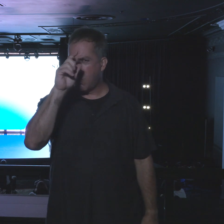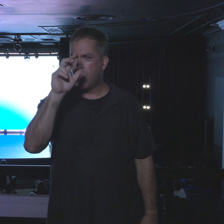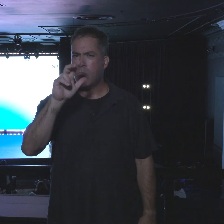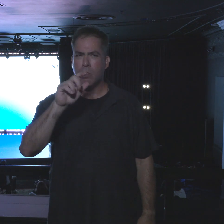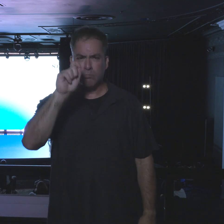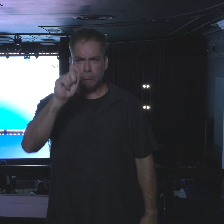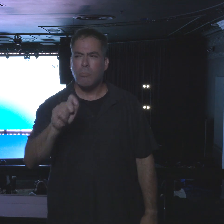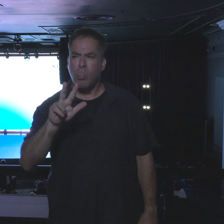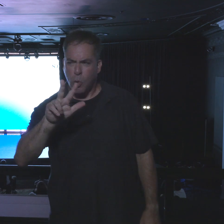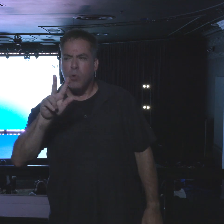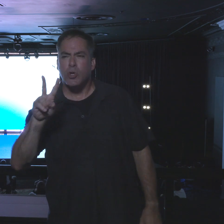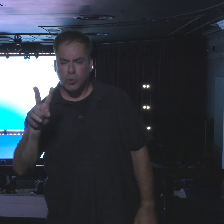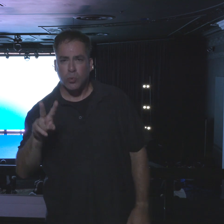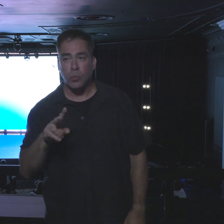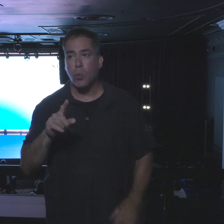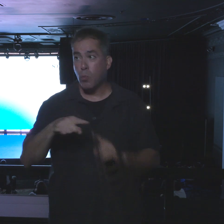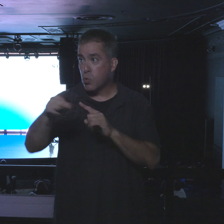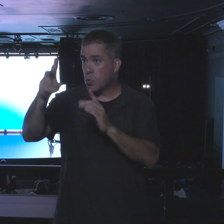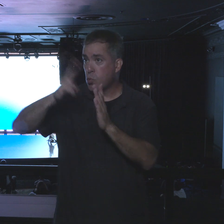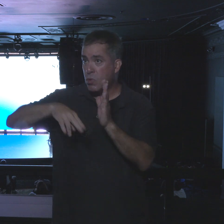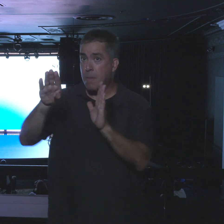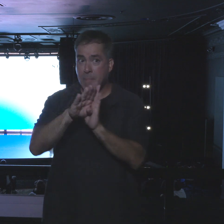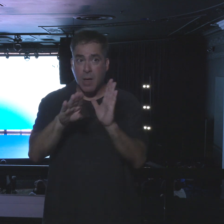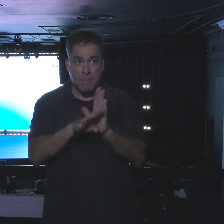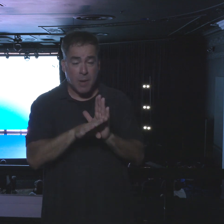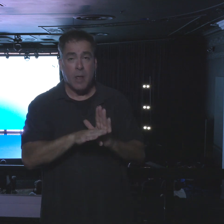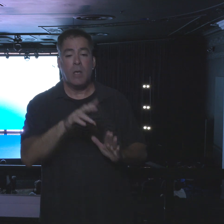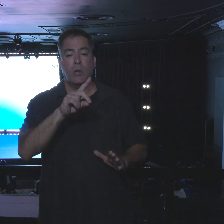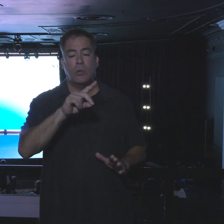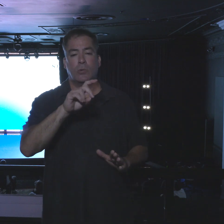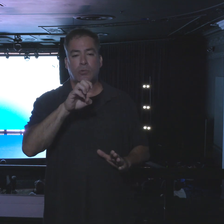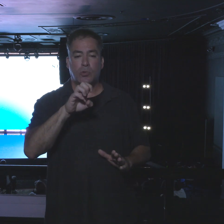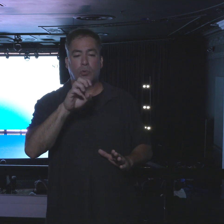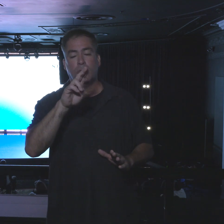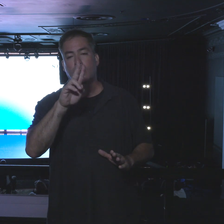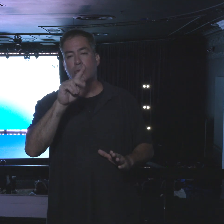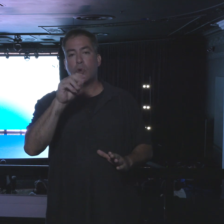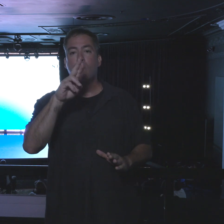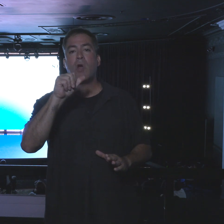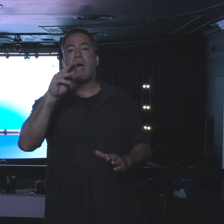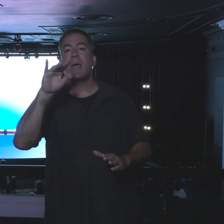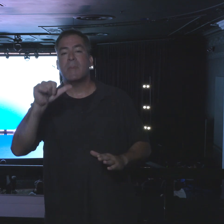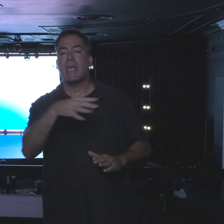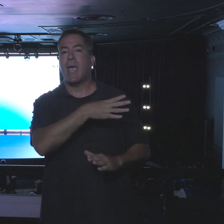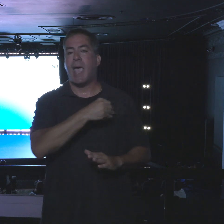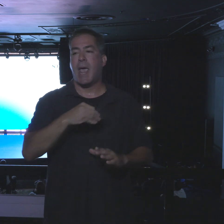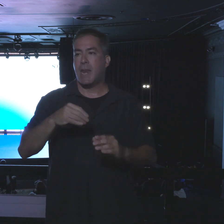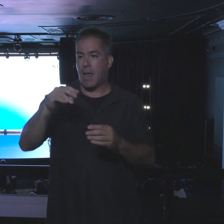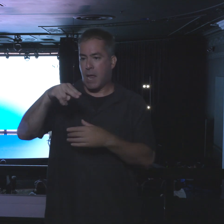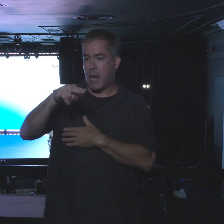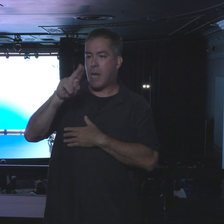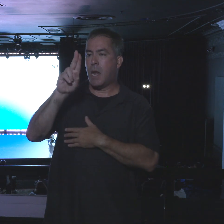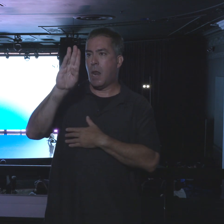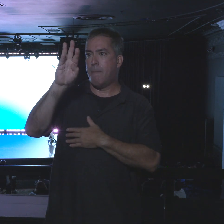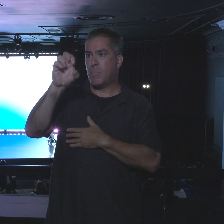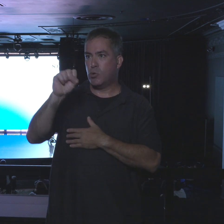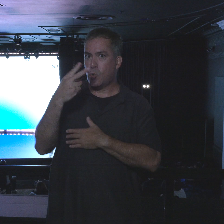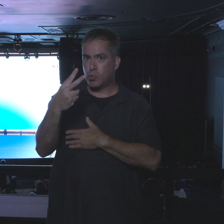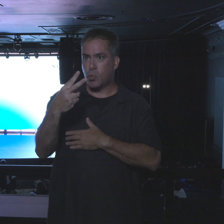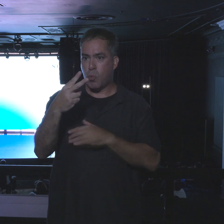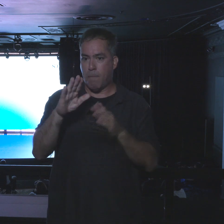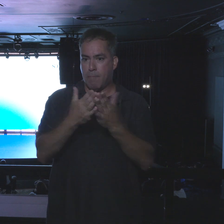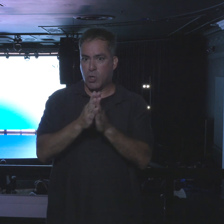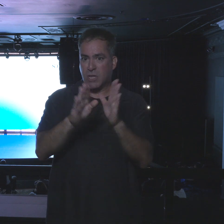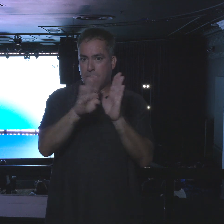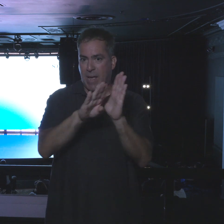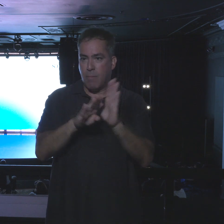own Bible reading that Deuteronomy and Numbers, they're cousins. There's repeats maybe from a different point